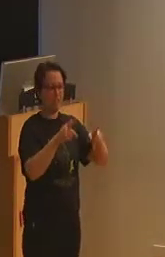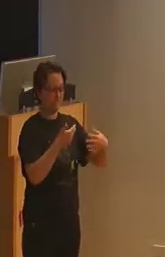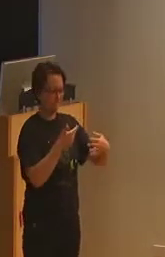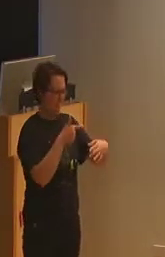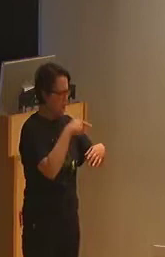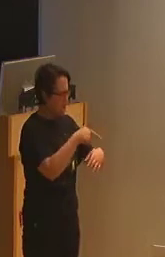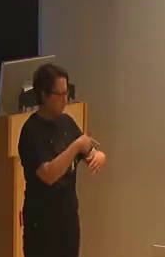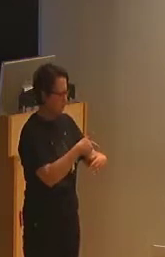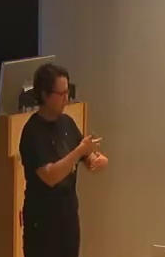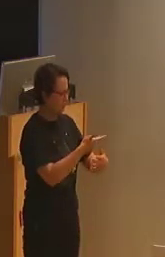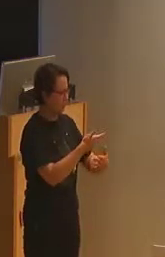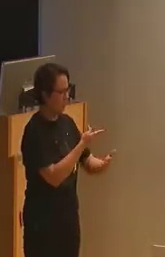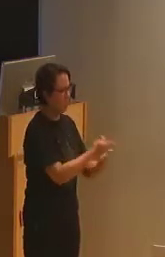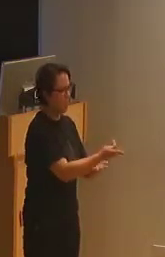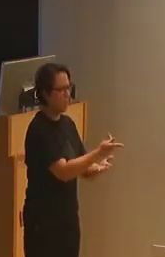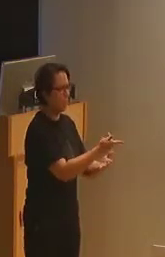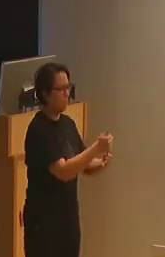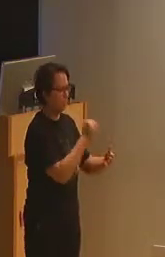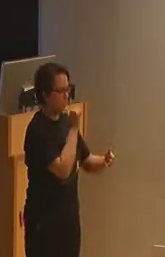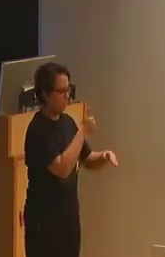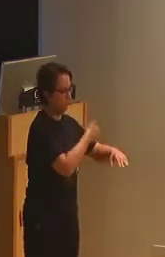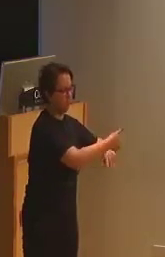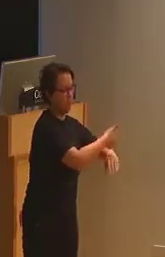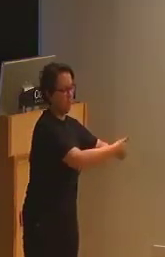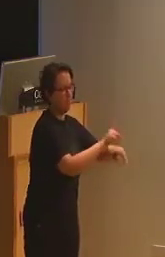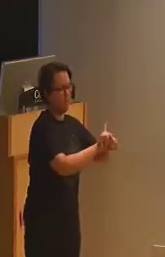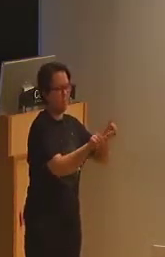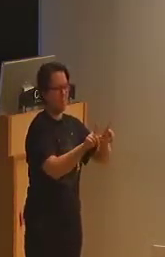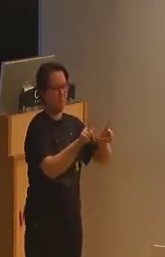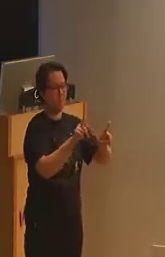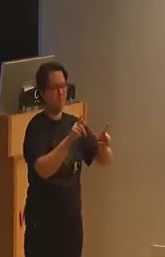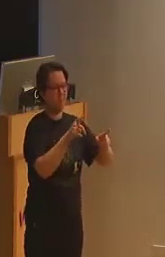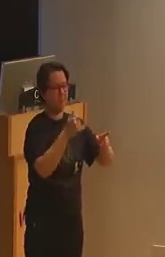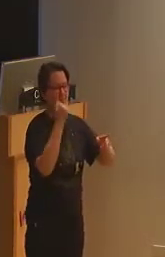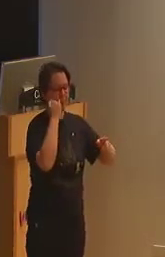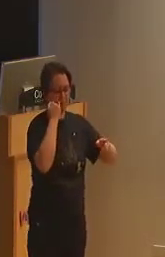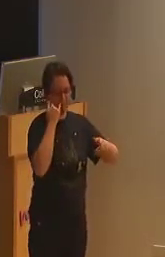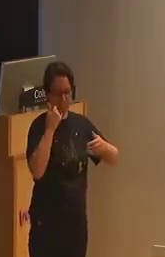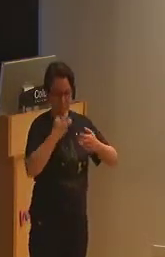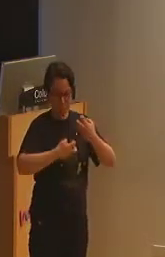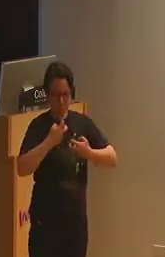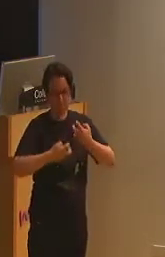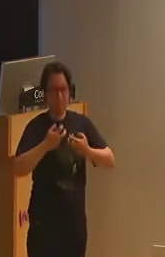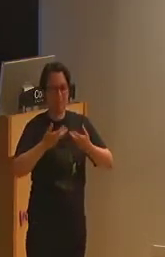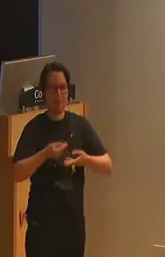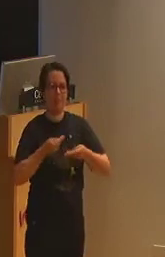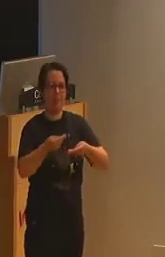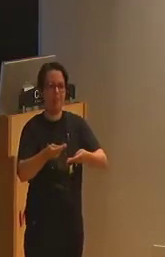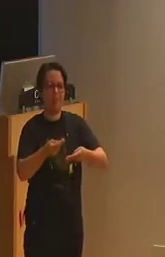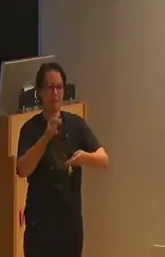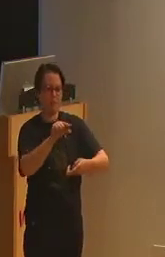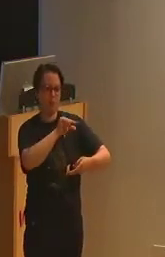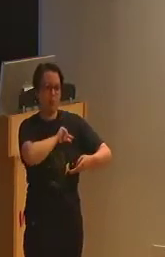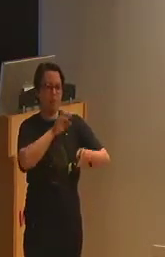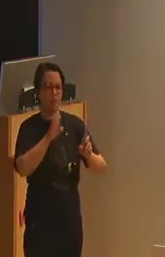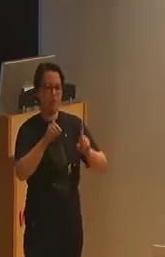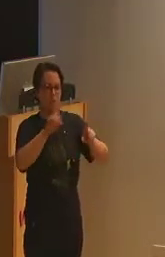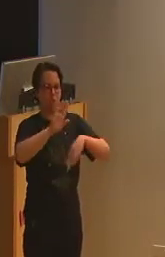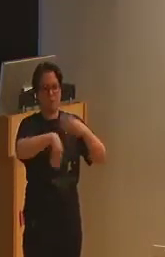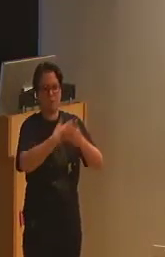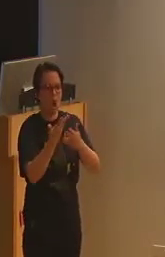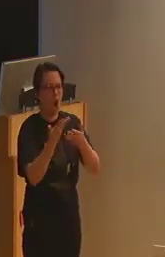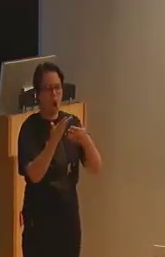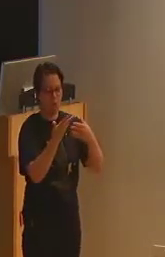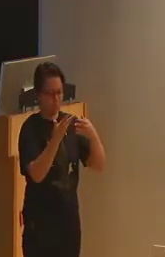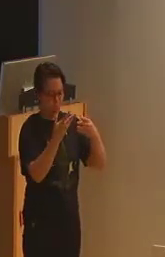and remove any liability for the shortcomings of the neoliberal state to provide the means for a quality education for all students at any given level.